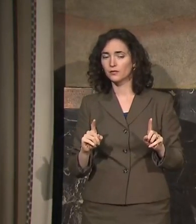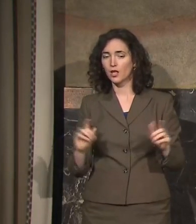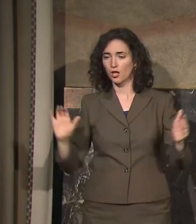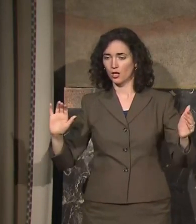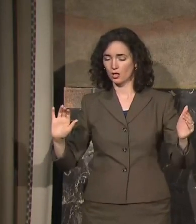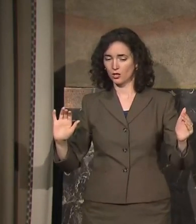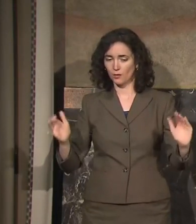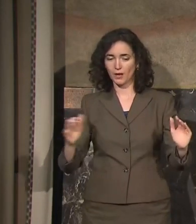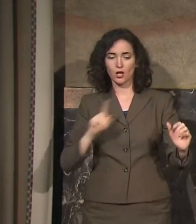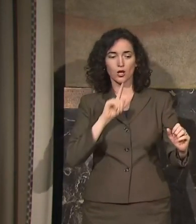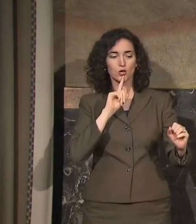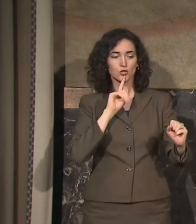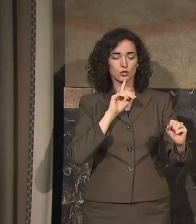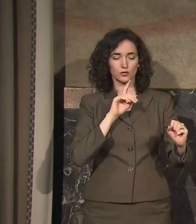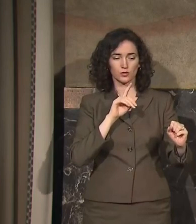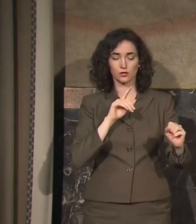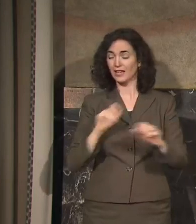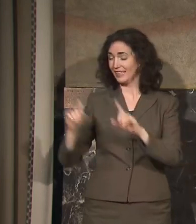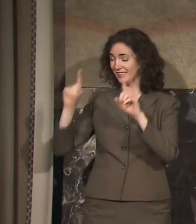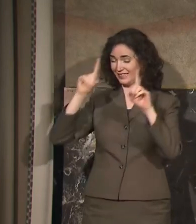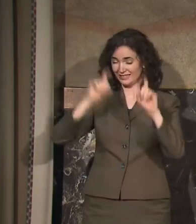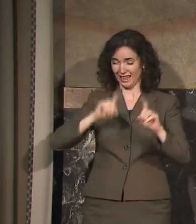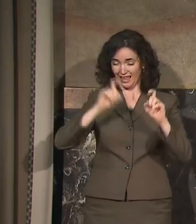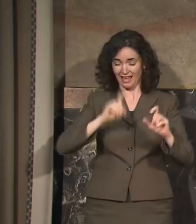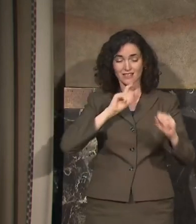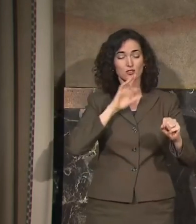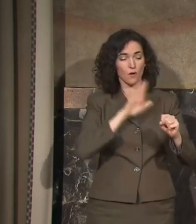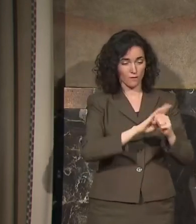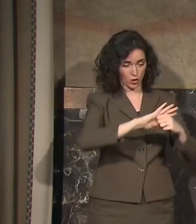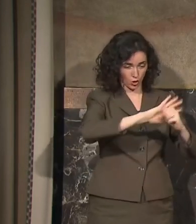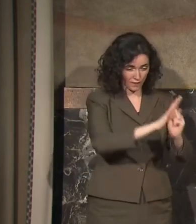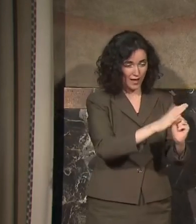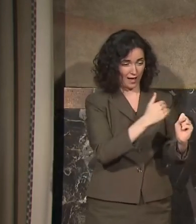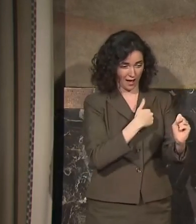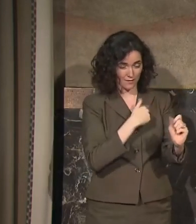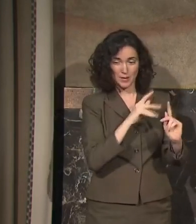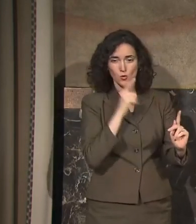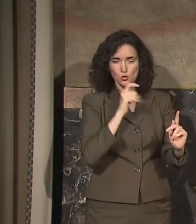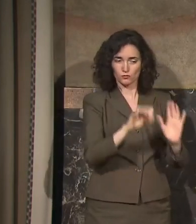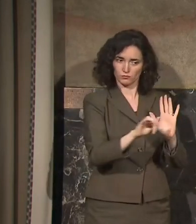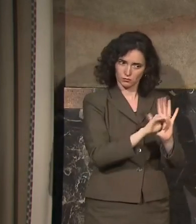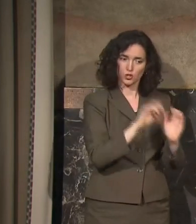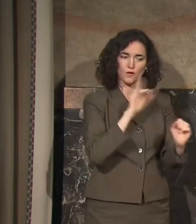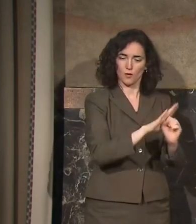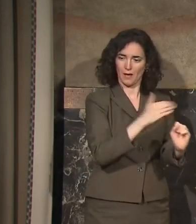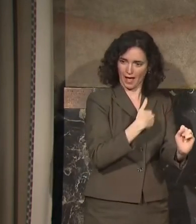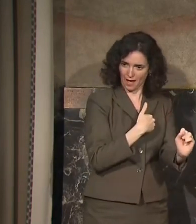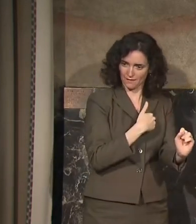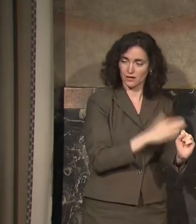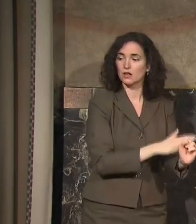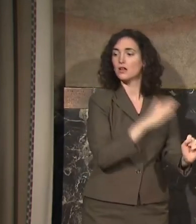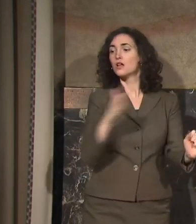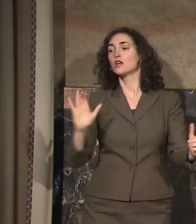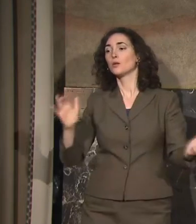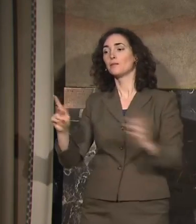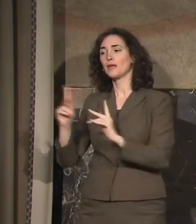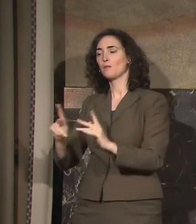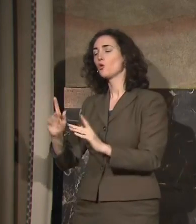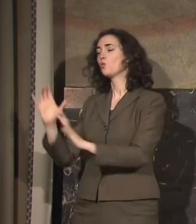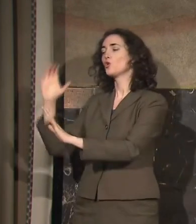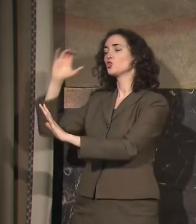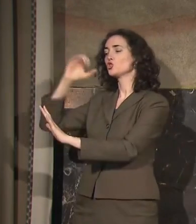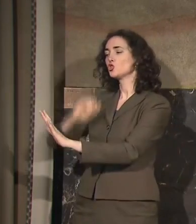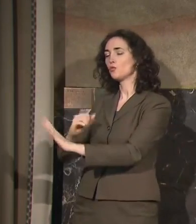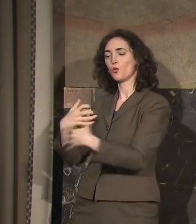confirmed cases because of testing, if you subtracted out of that number, those presumed recovered patients, that